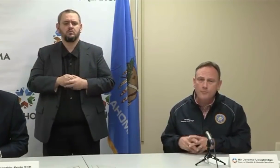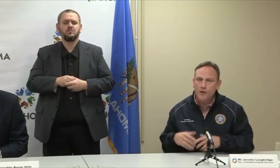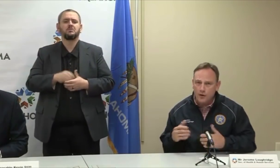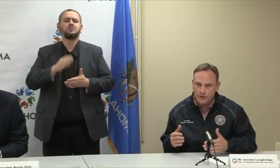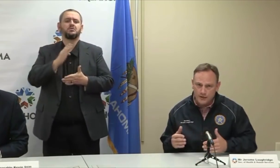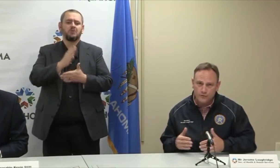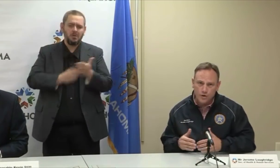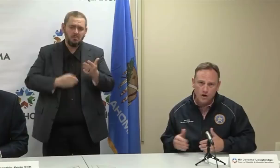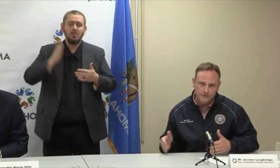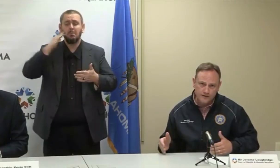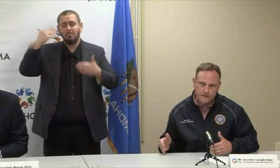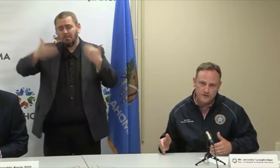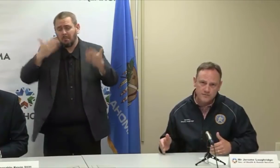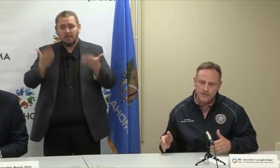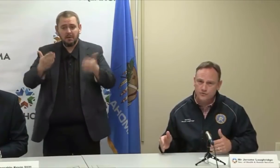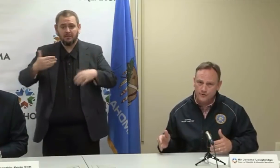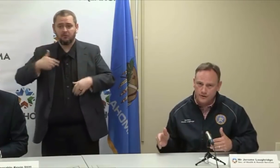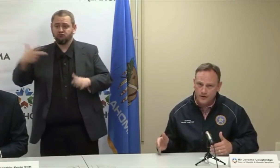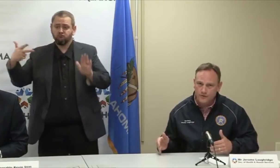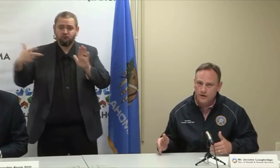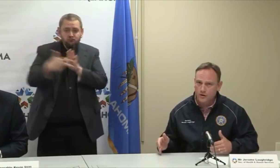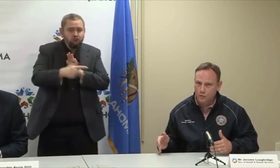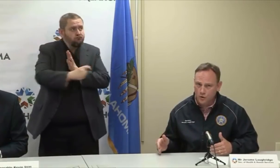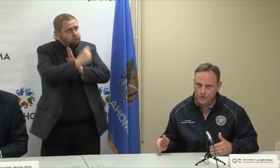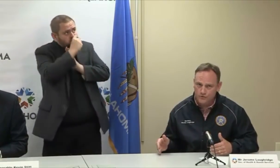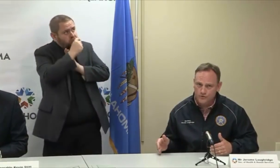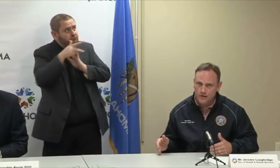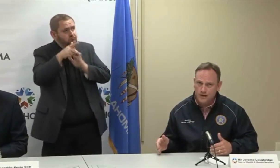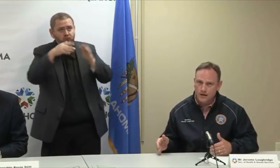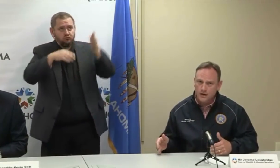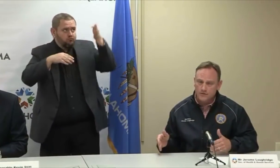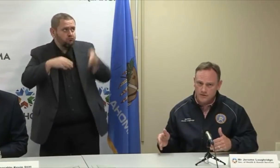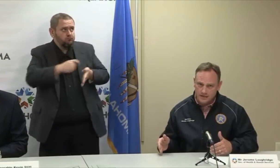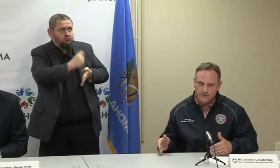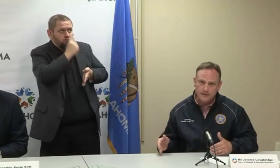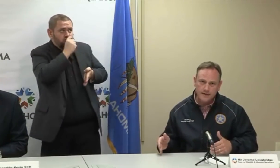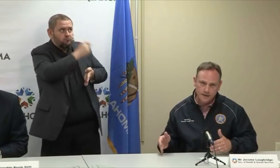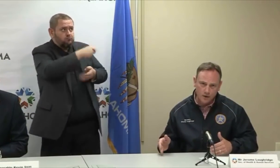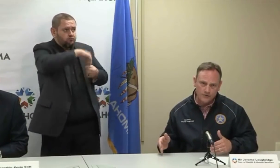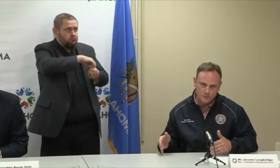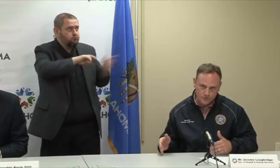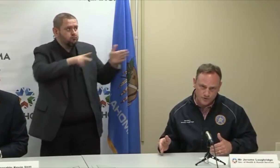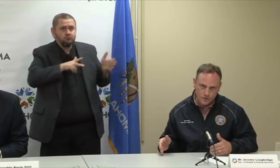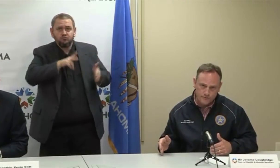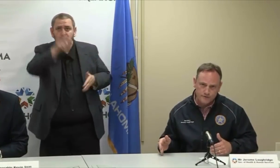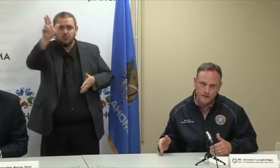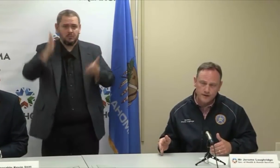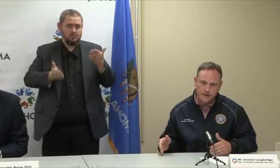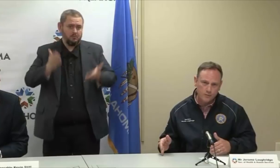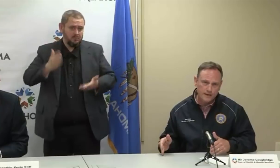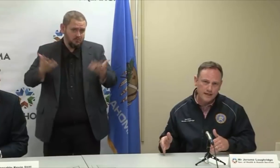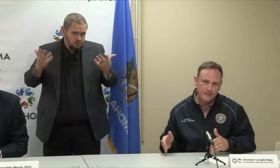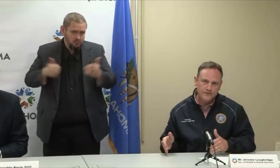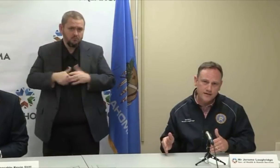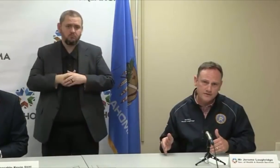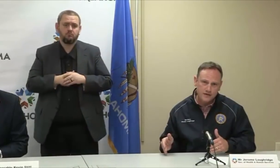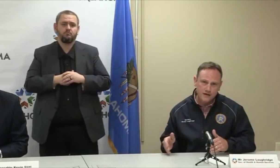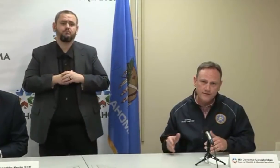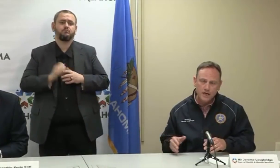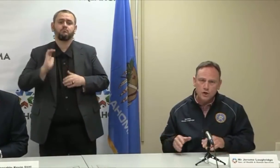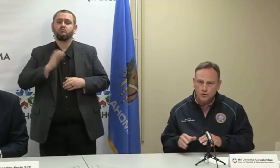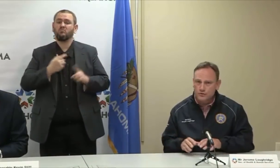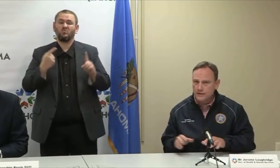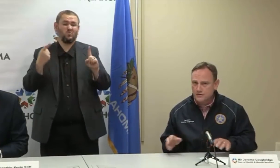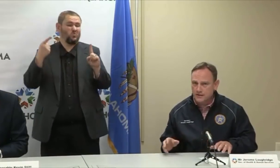Our priority through all of this is to make sure that our health care workers' safety and health is preserved. Again, we can't emphasize